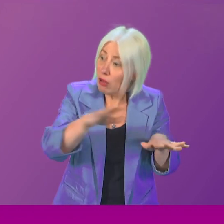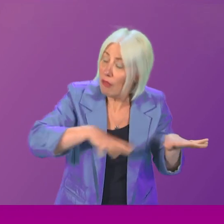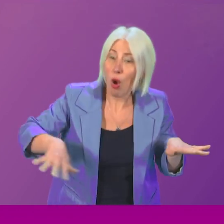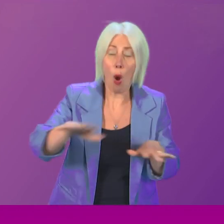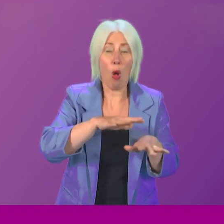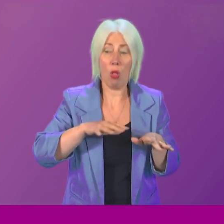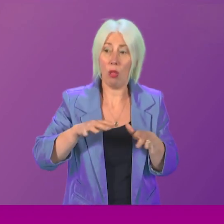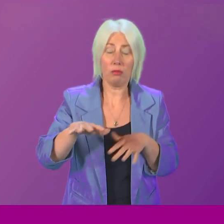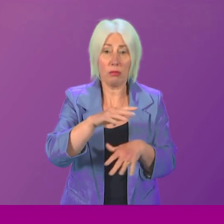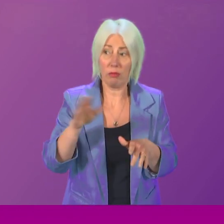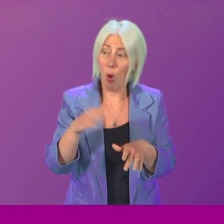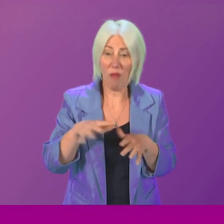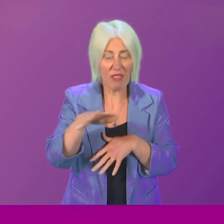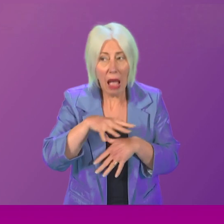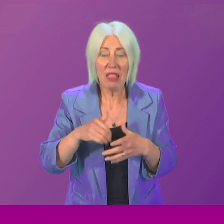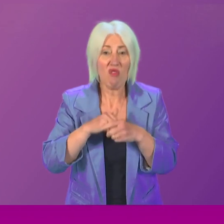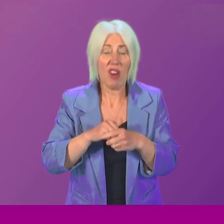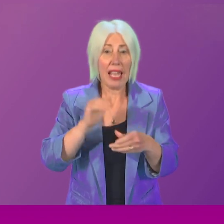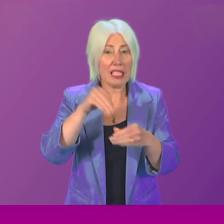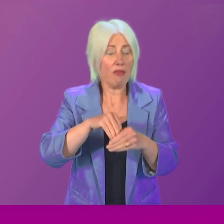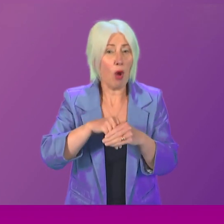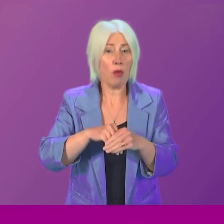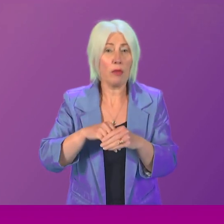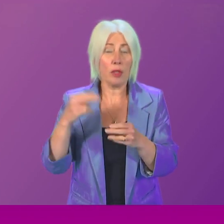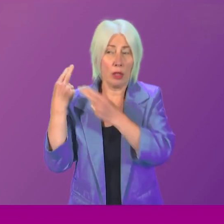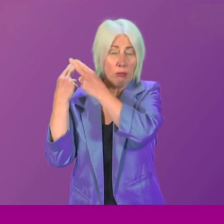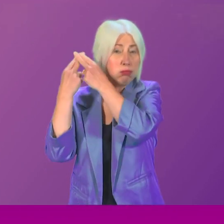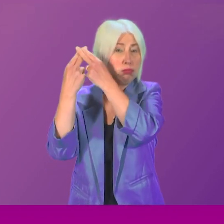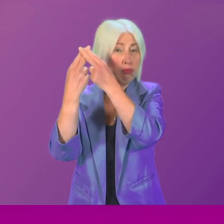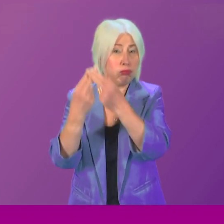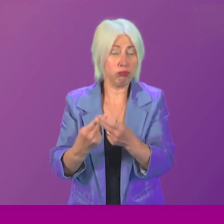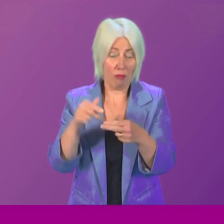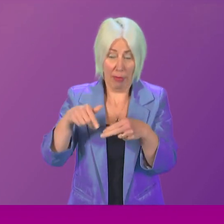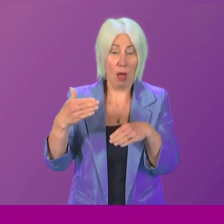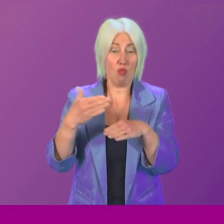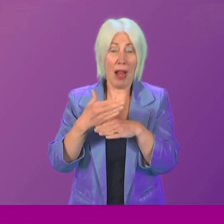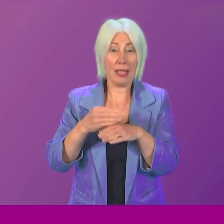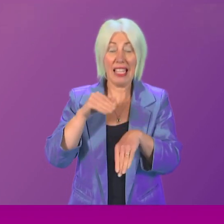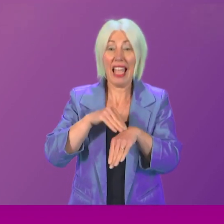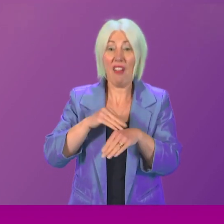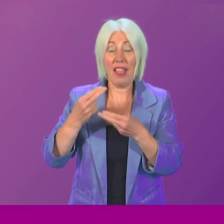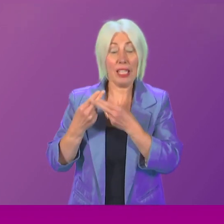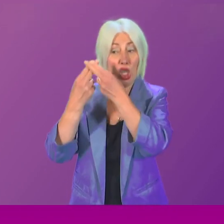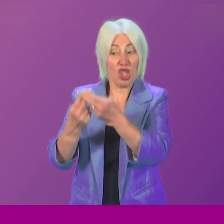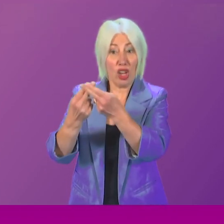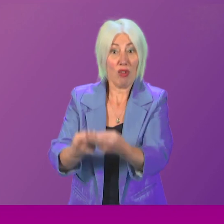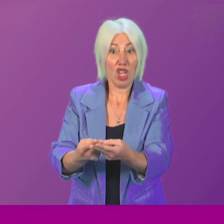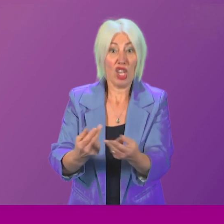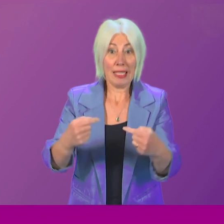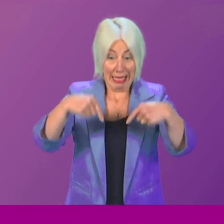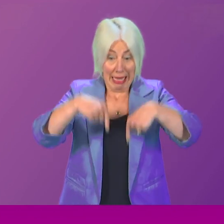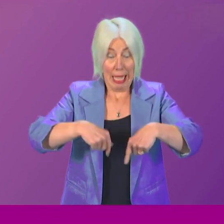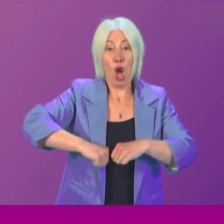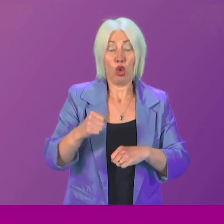everyone involved. The legacy of these practices continues to affect generations of families in this country and